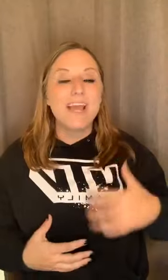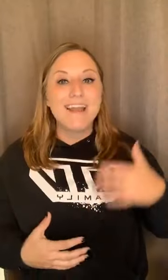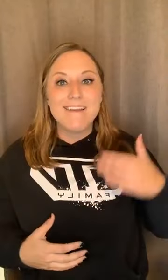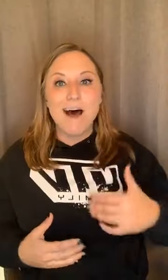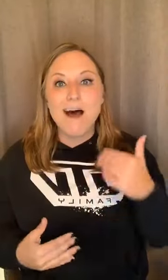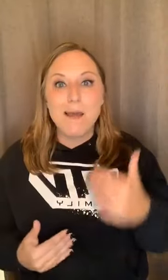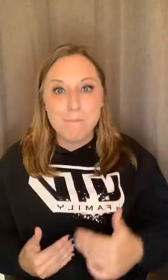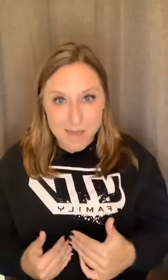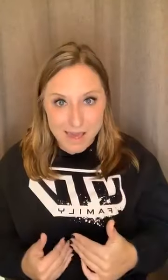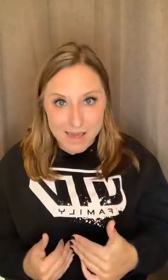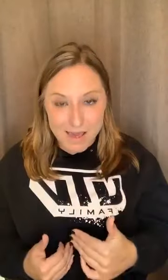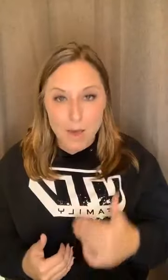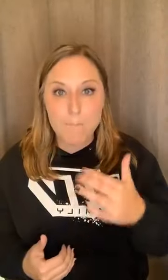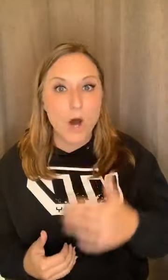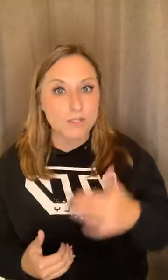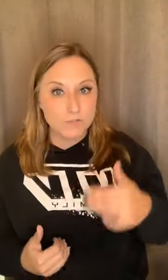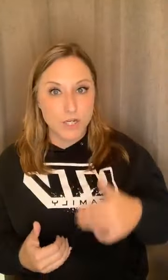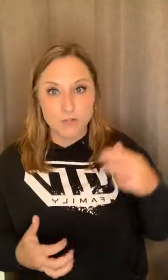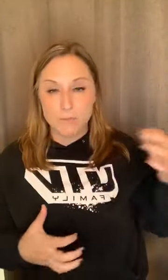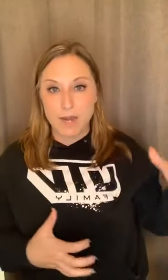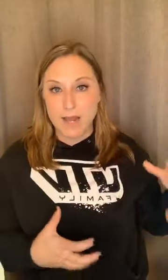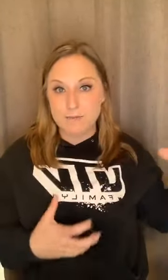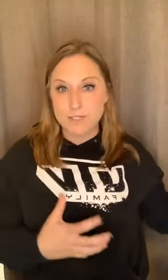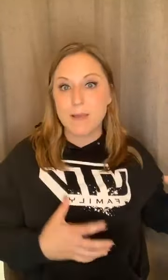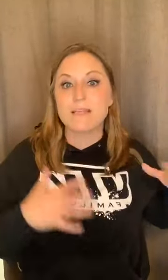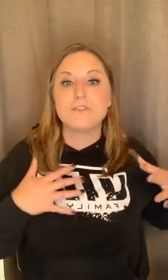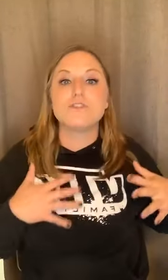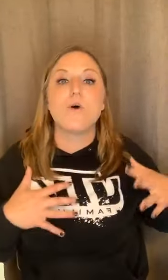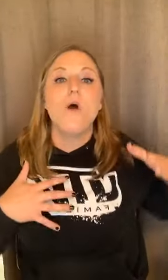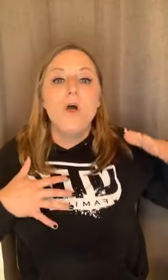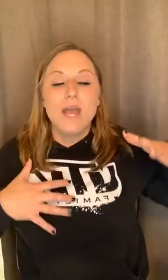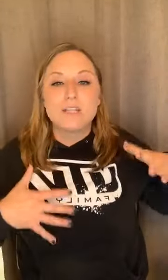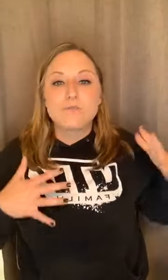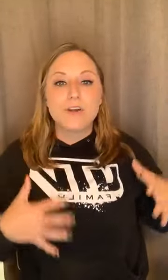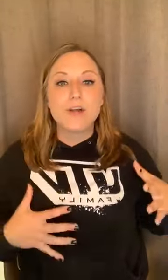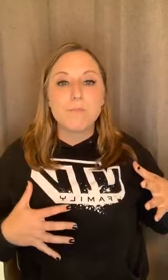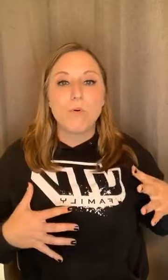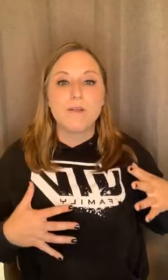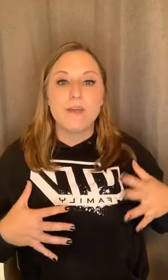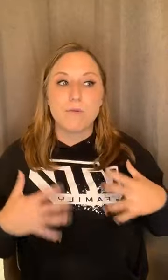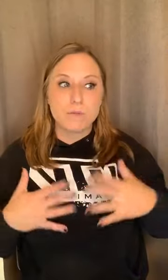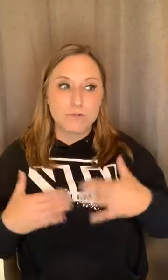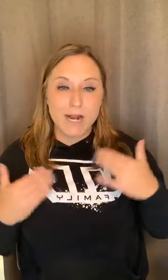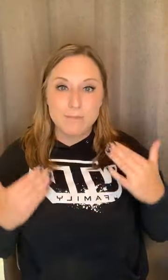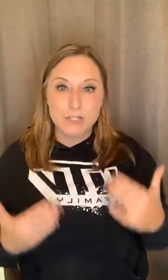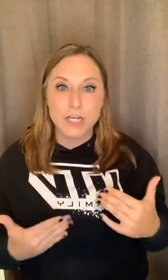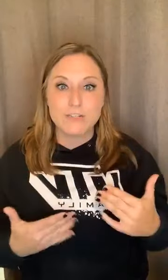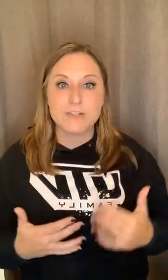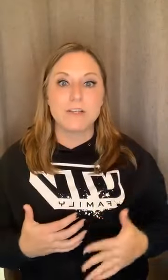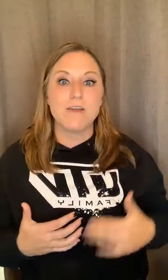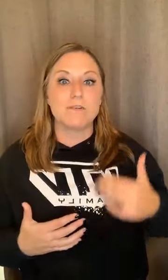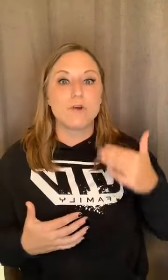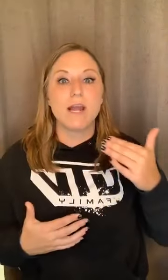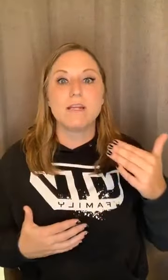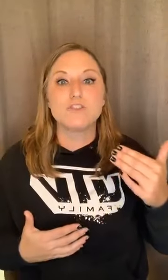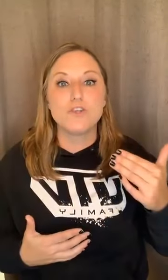cannot make positive change from a negative space. And so it's very important that when we're trying to make changes in our life, we're trying to,